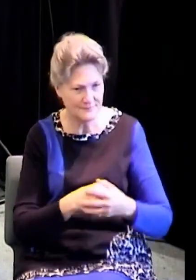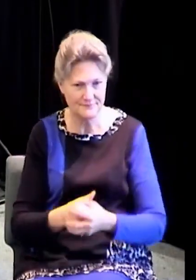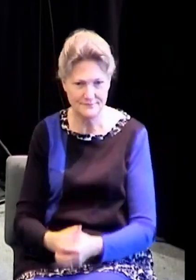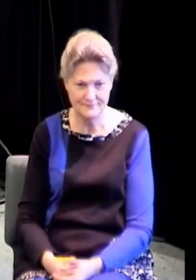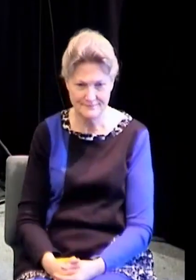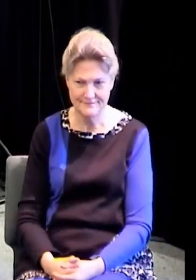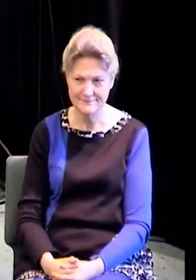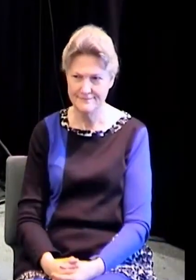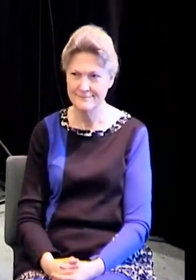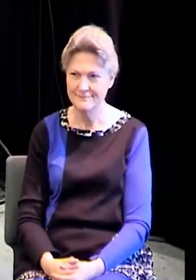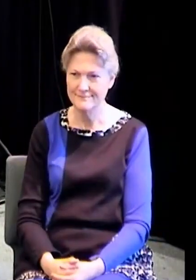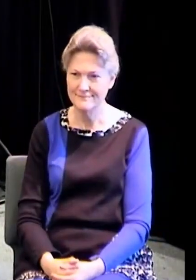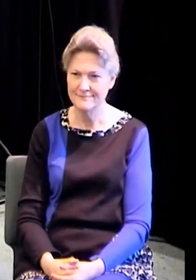And God bless you. You may be seated.